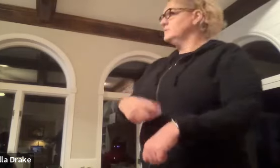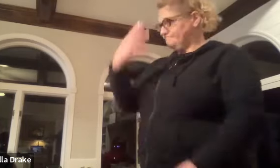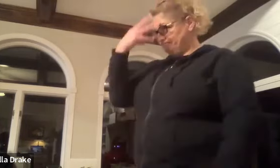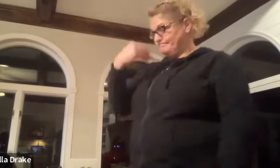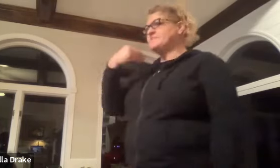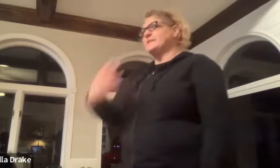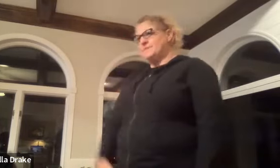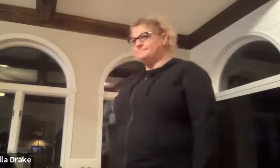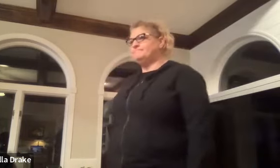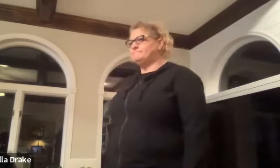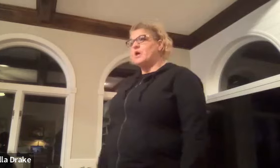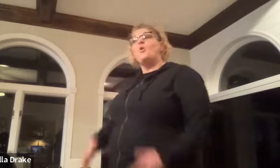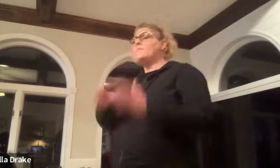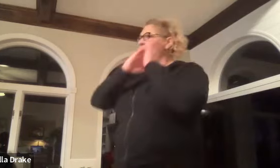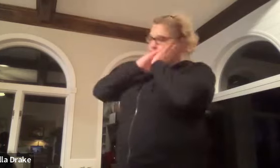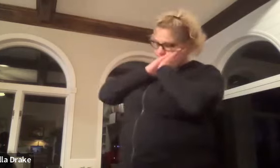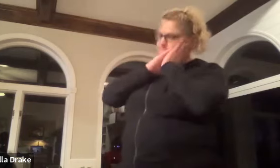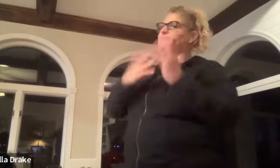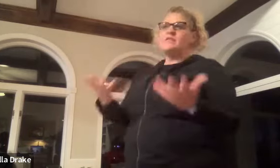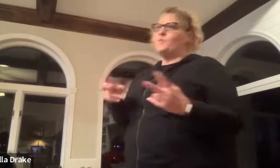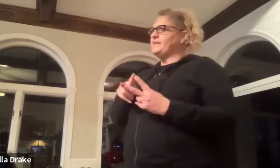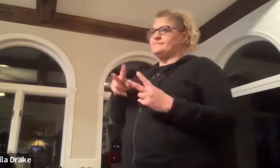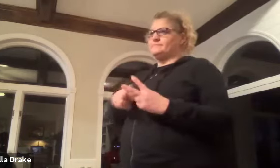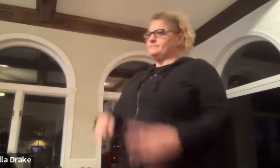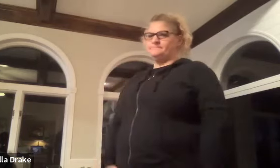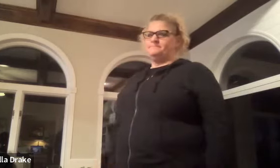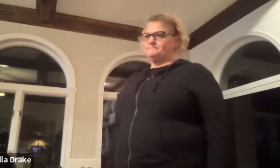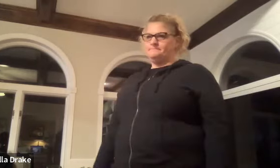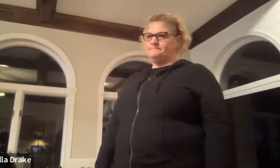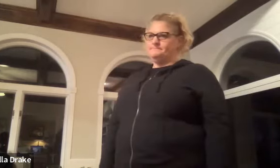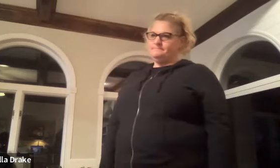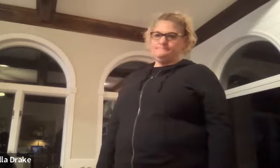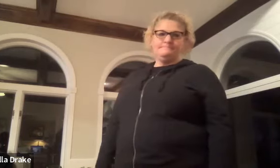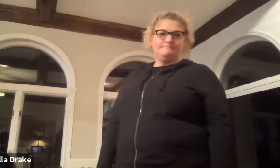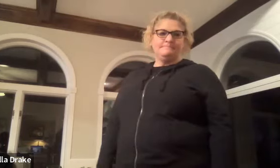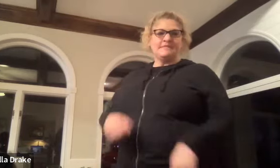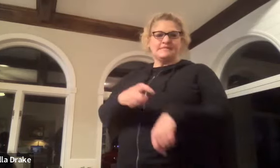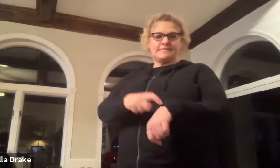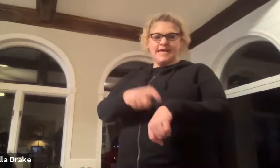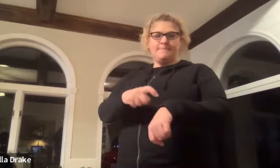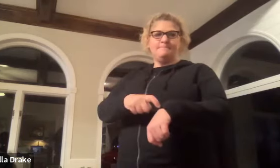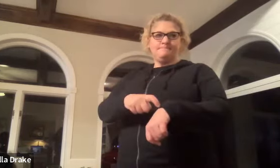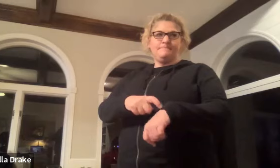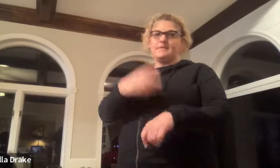that's actually sleep or bed either one so you'd say time sleep